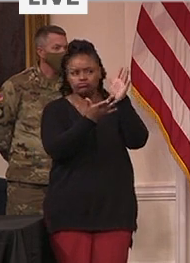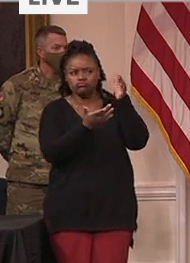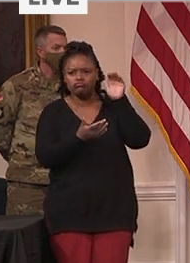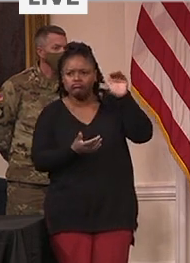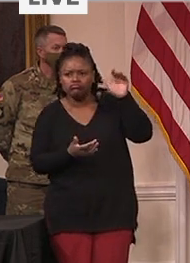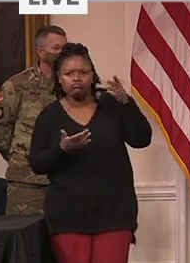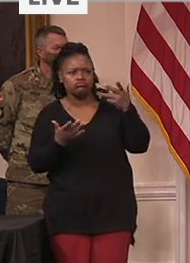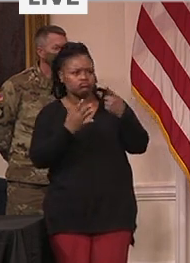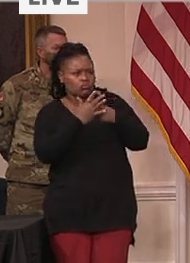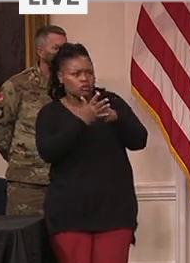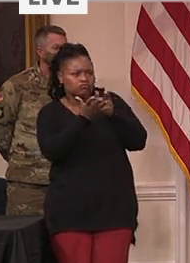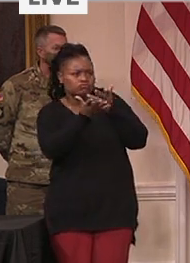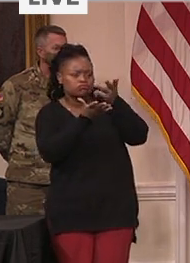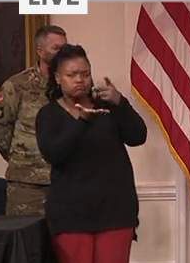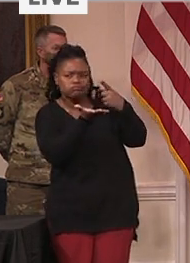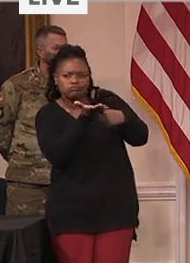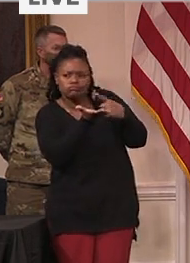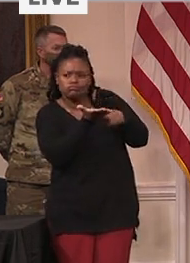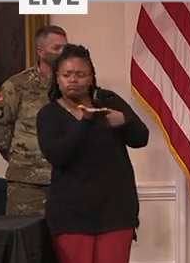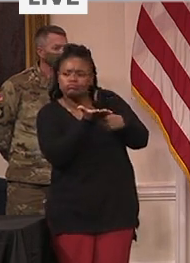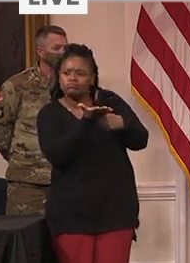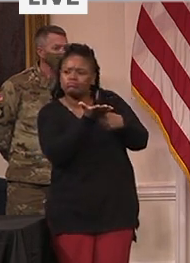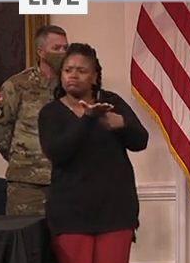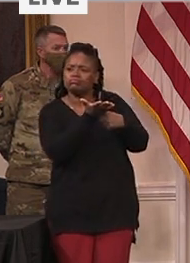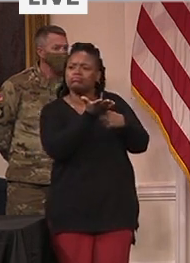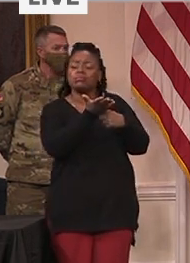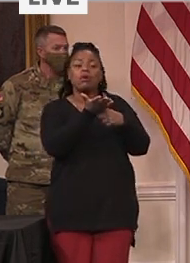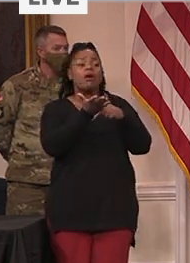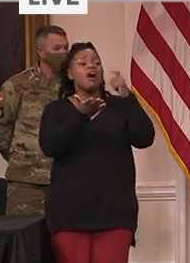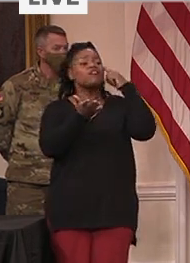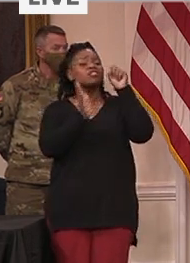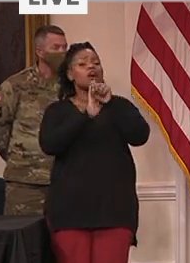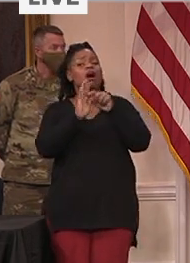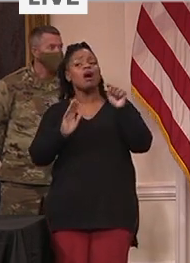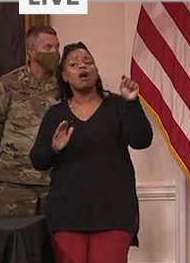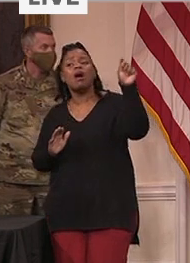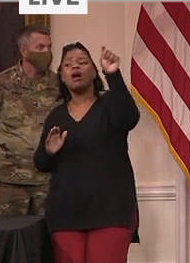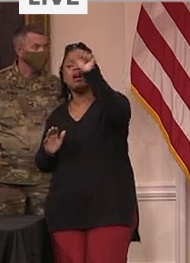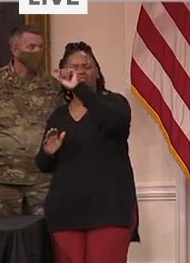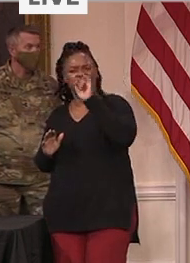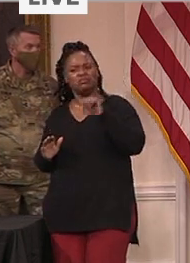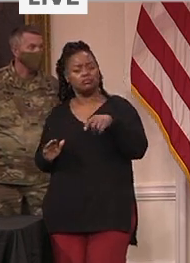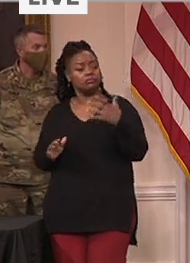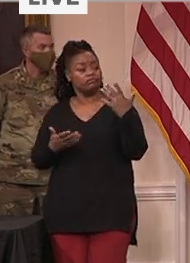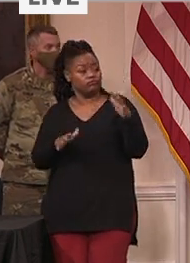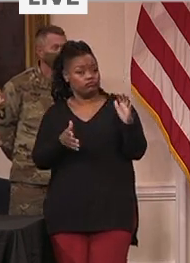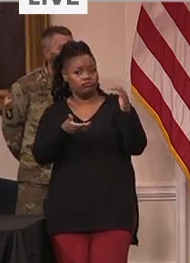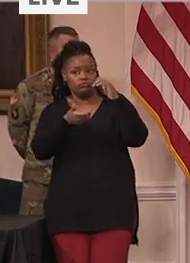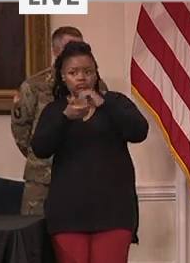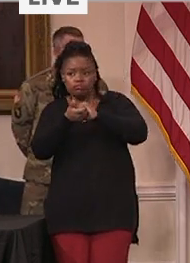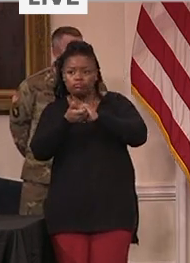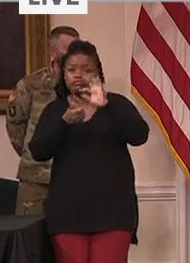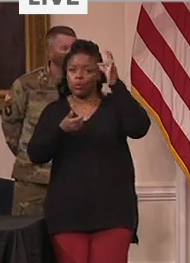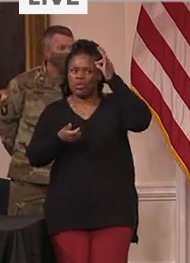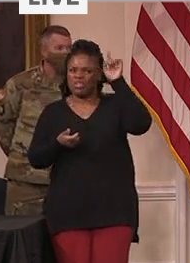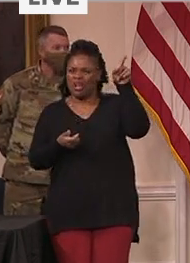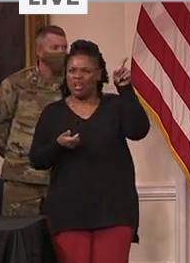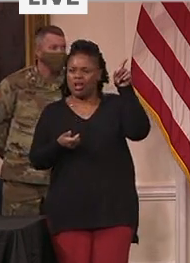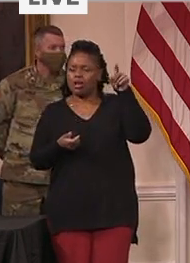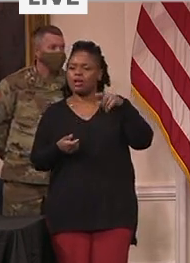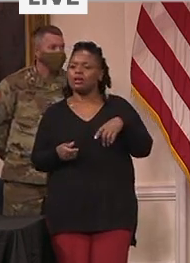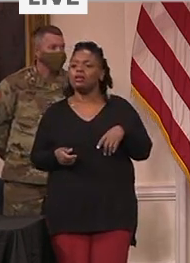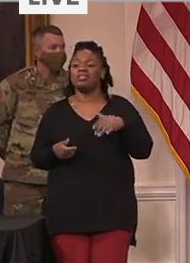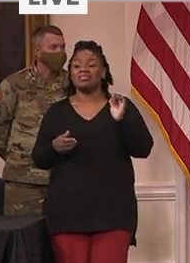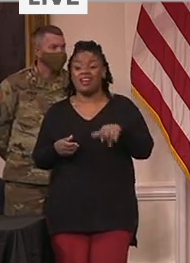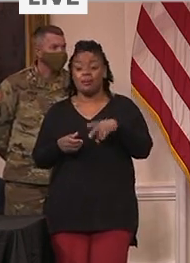dialogues between all of the nation's governors, our federal partners and between these pharmacies that are